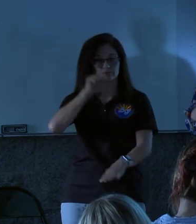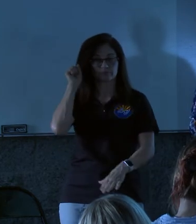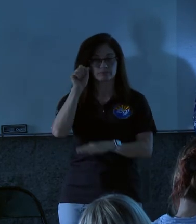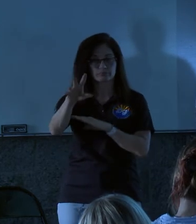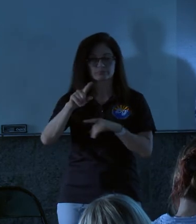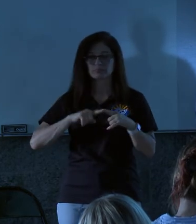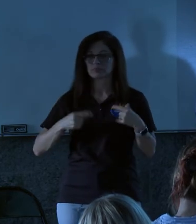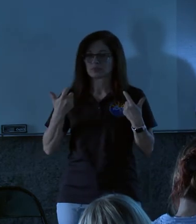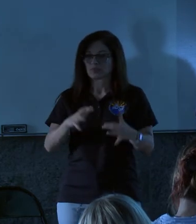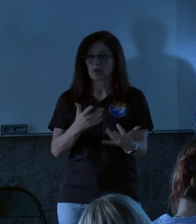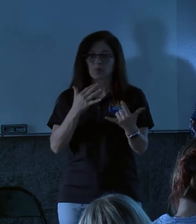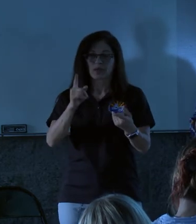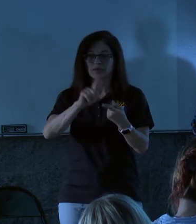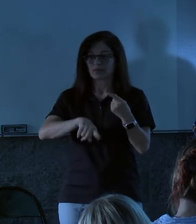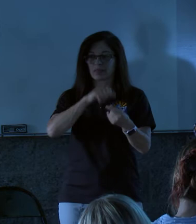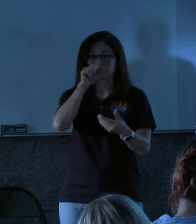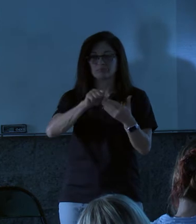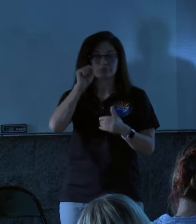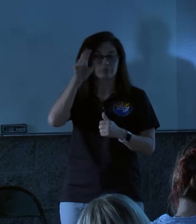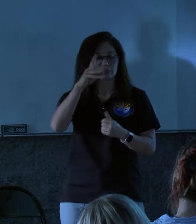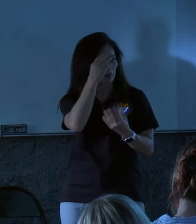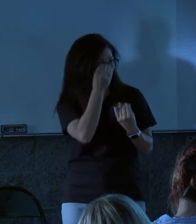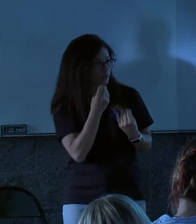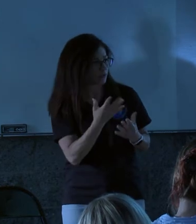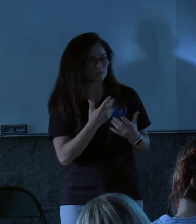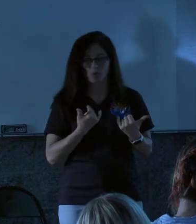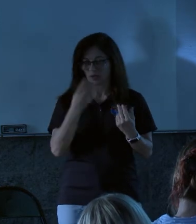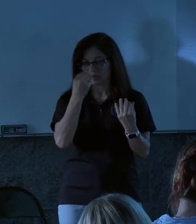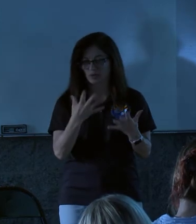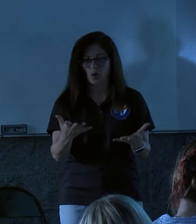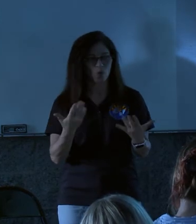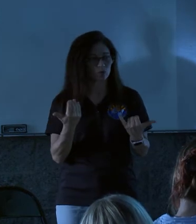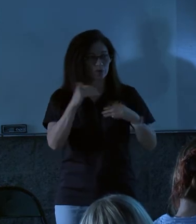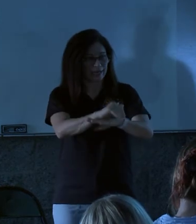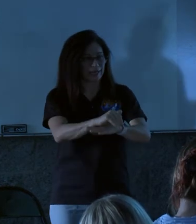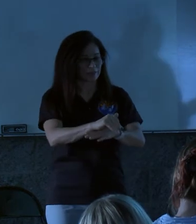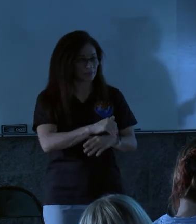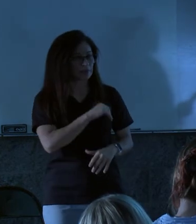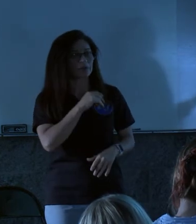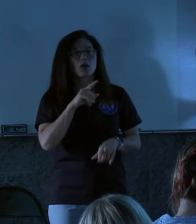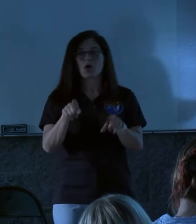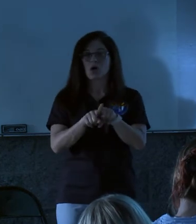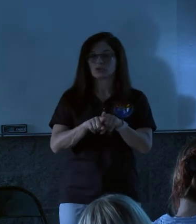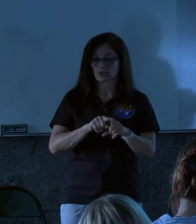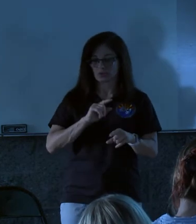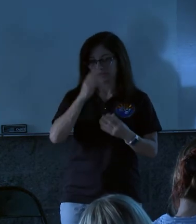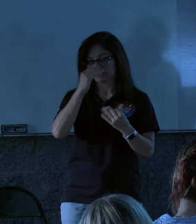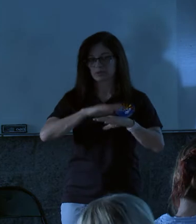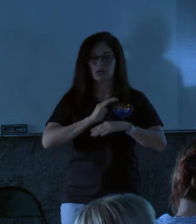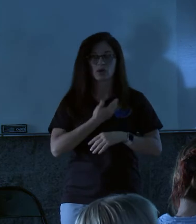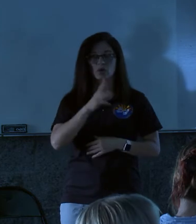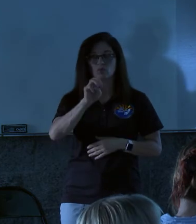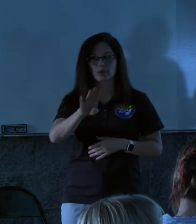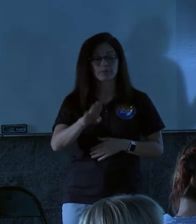But we didn't want to wait until the mailing to relay that information to you, so hence the meeting tonight, and then the information on our website. Mark, do